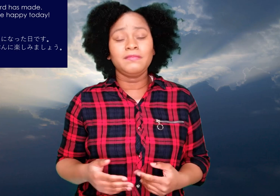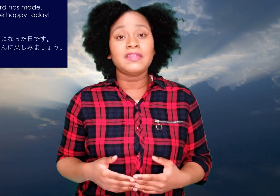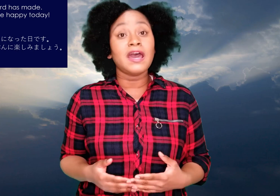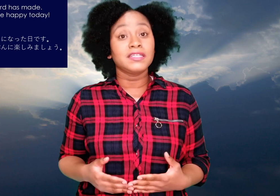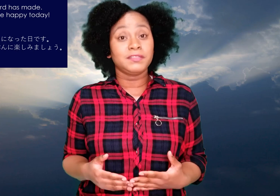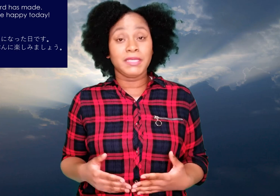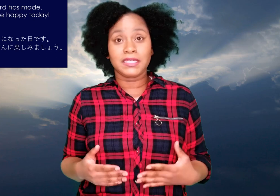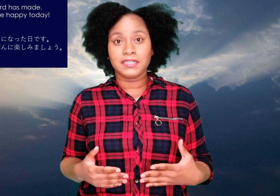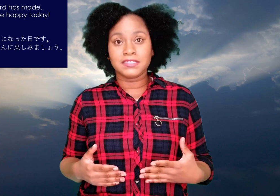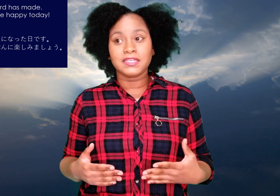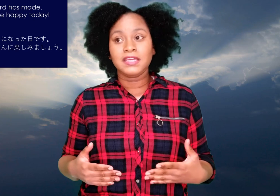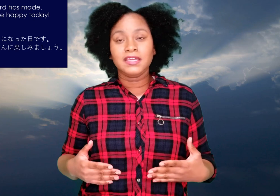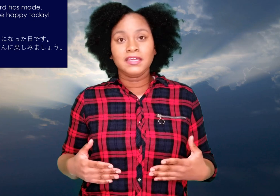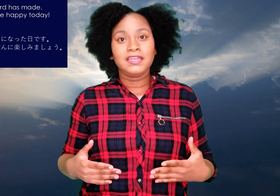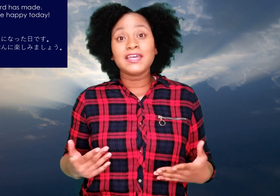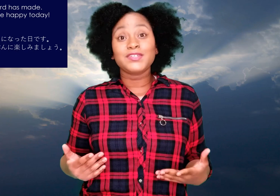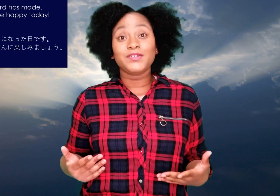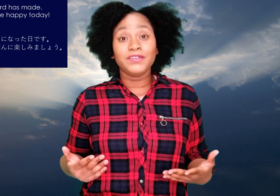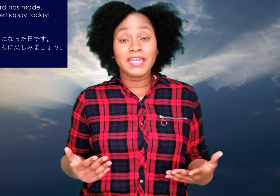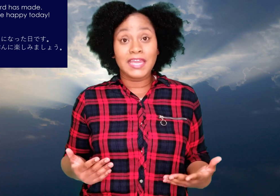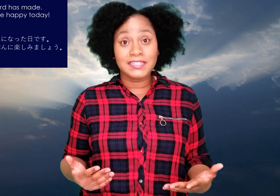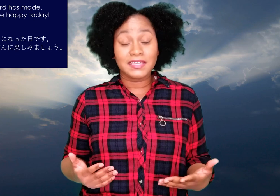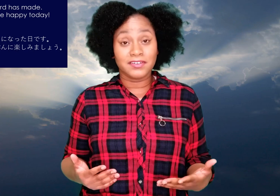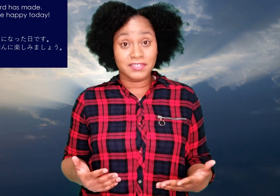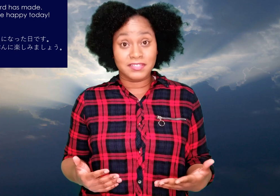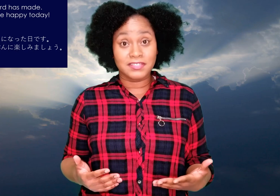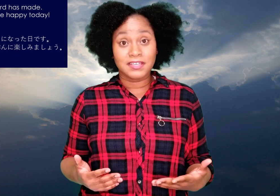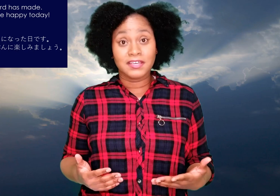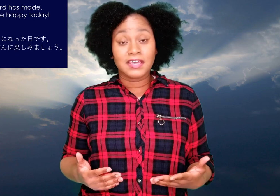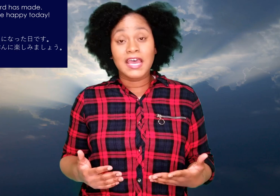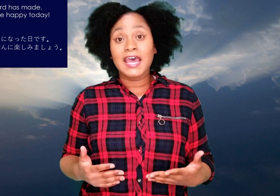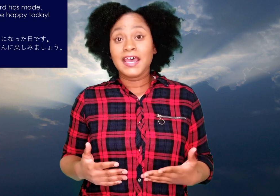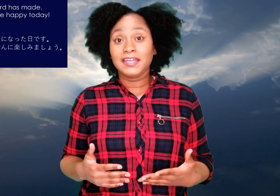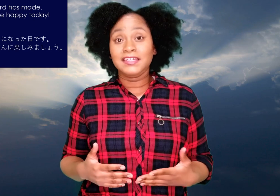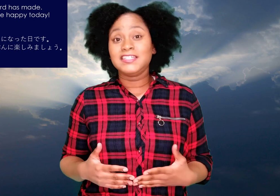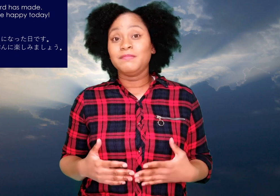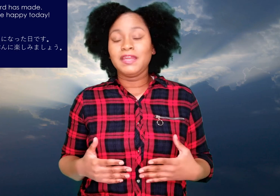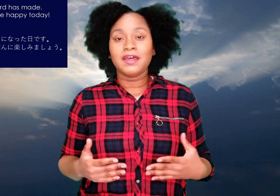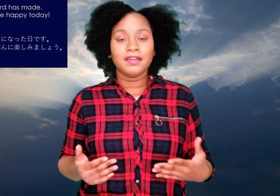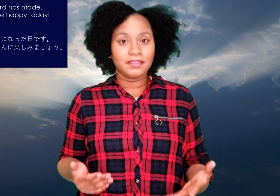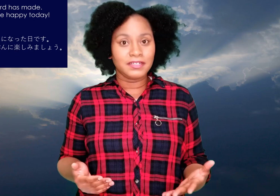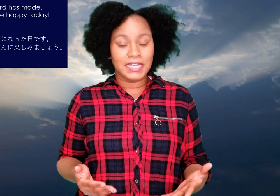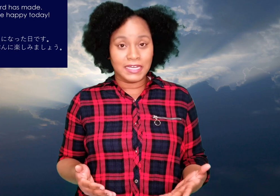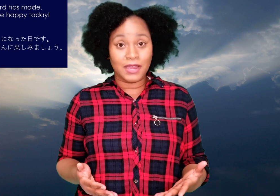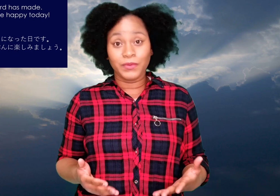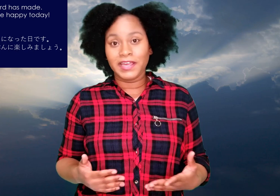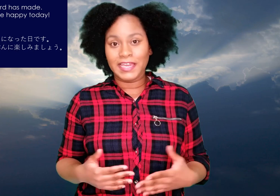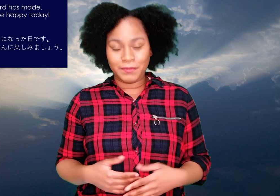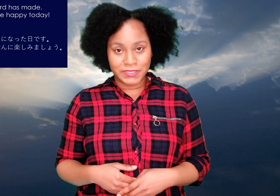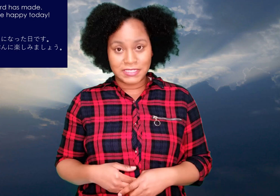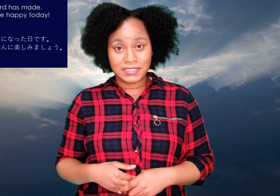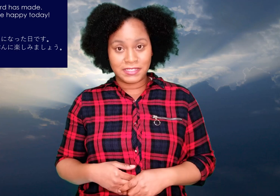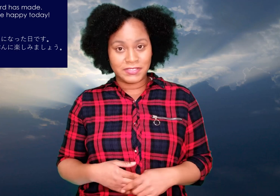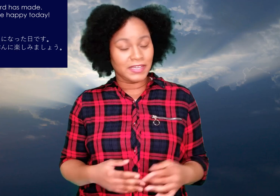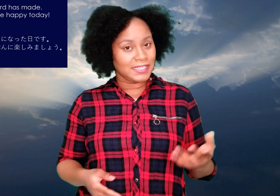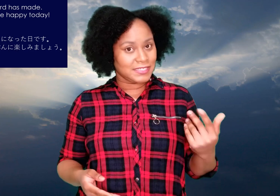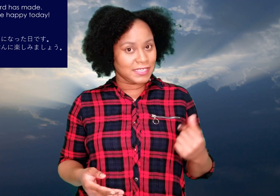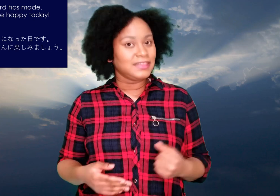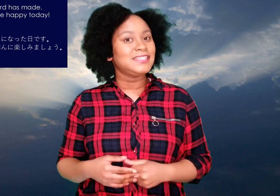thanks because He has created us and He's made another day that we are able to see. So, let's sing This